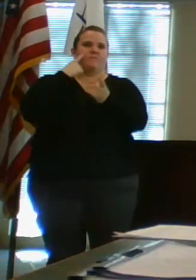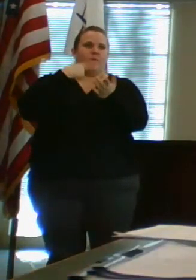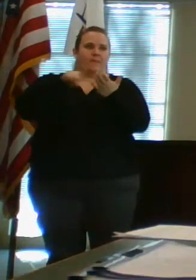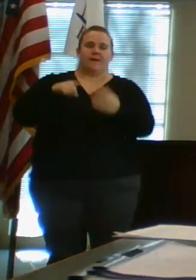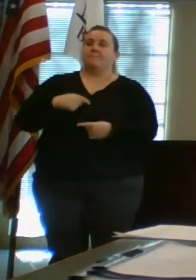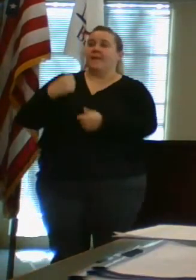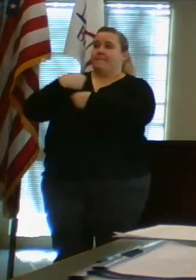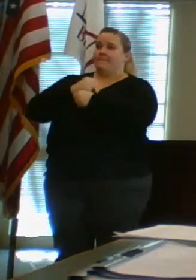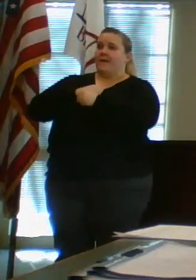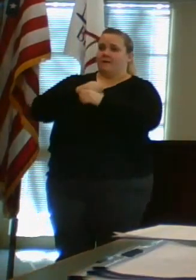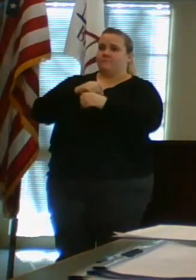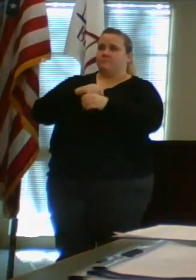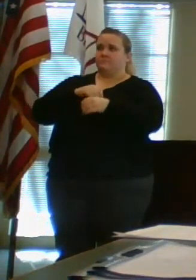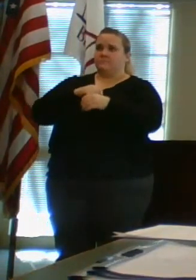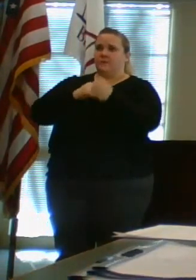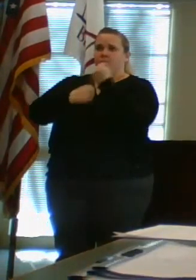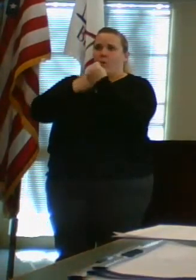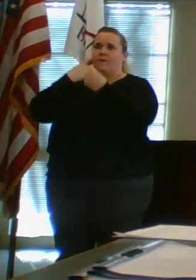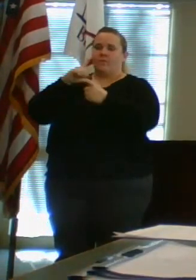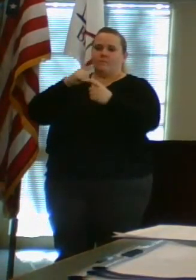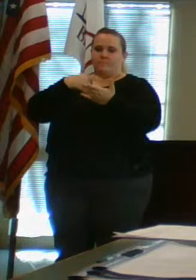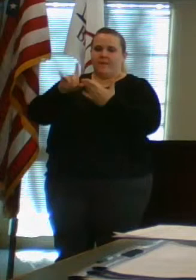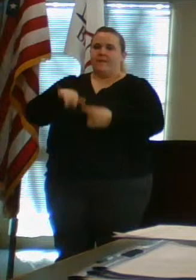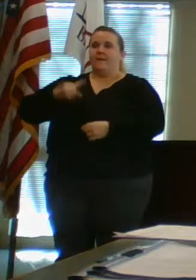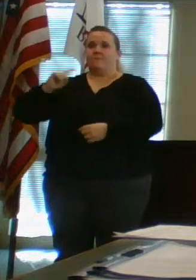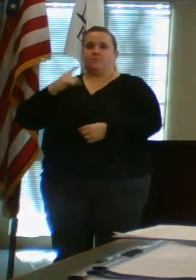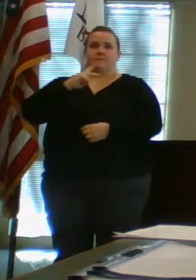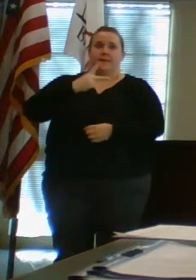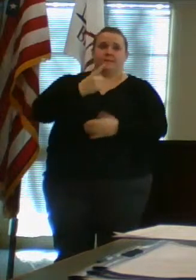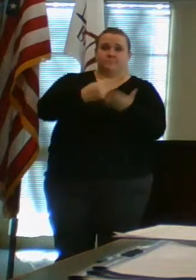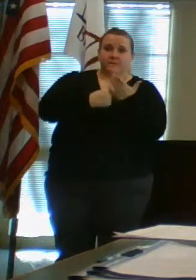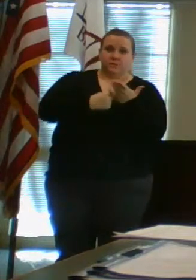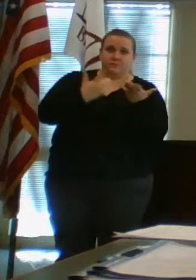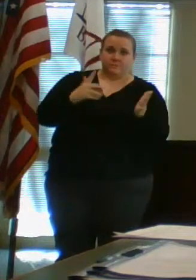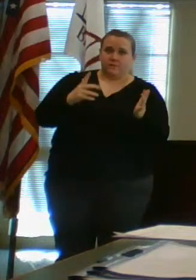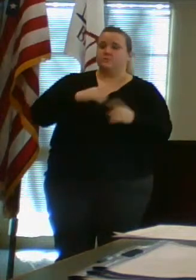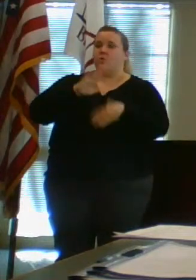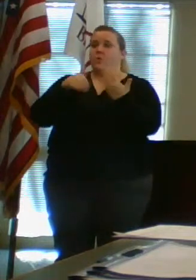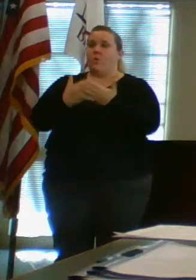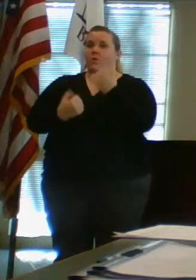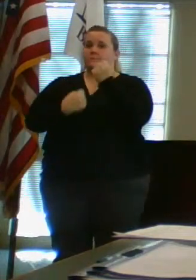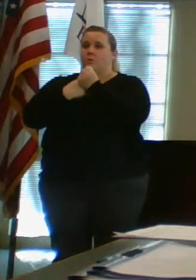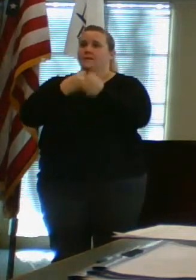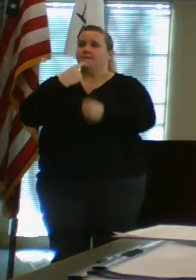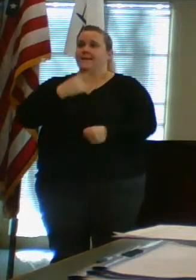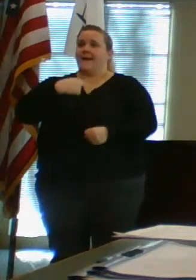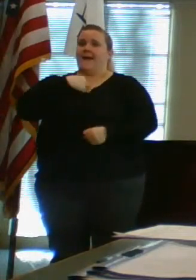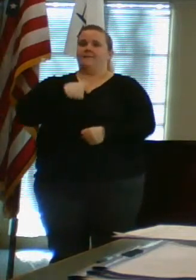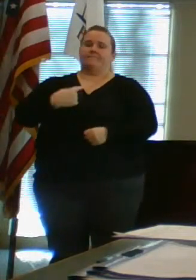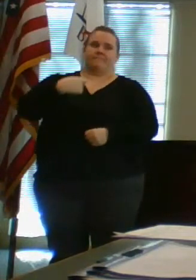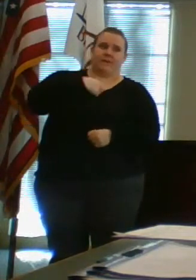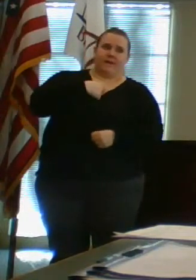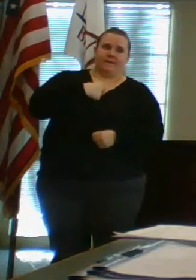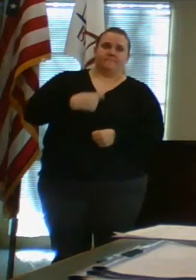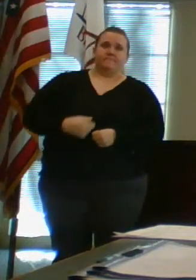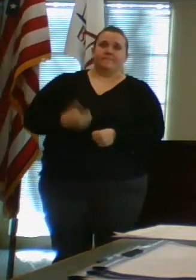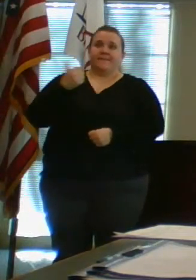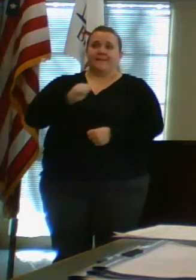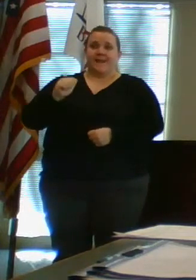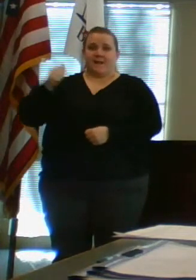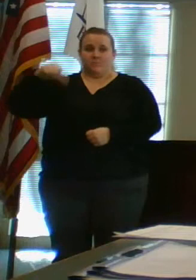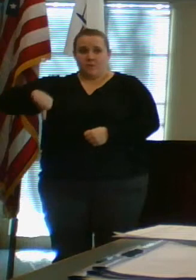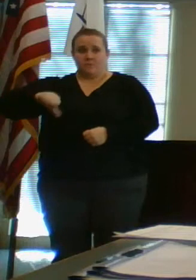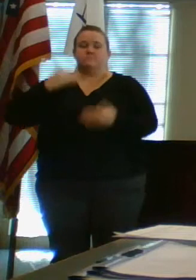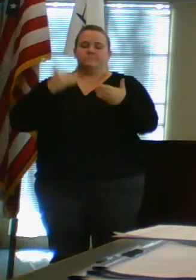To make a motion to approve the bills. Second. Any discussion? All in favor signify by saying aye. Aye. Aye. Any